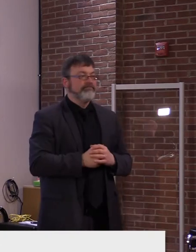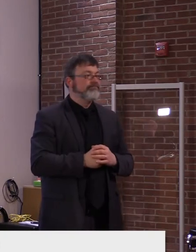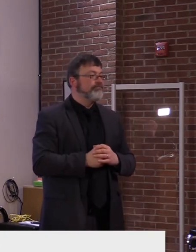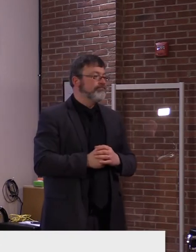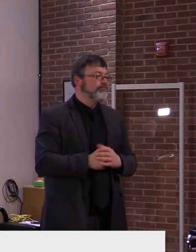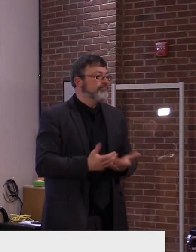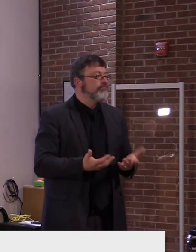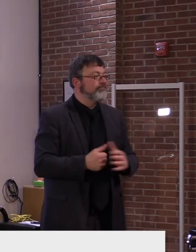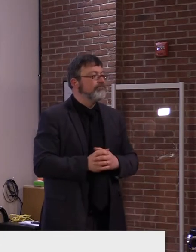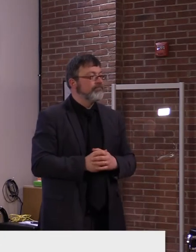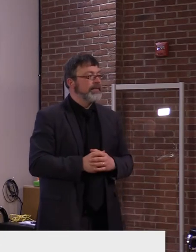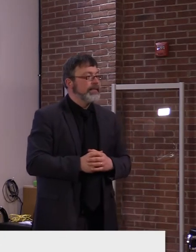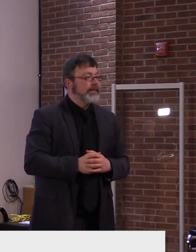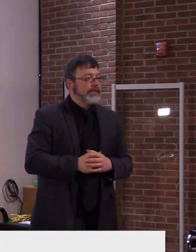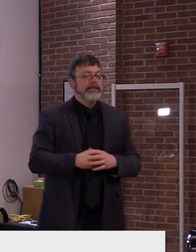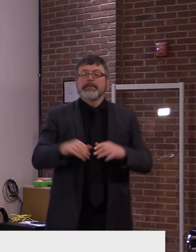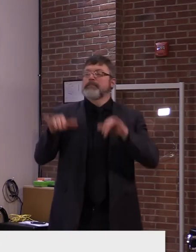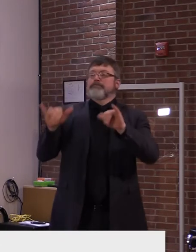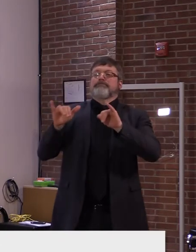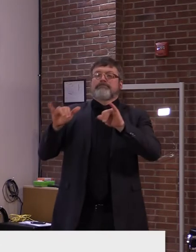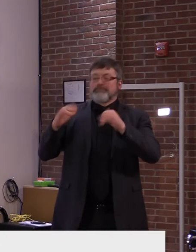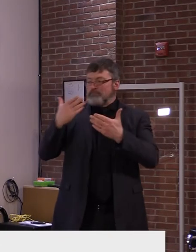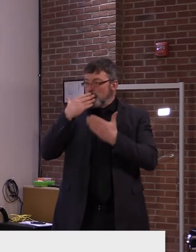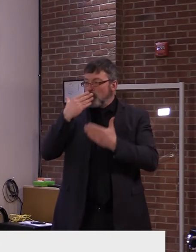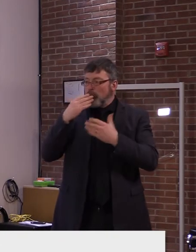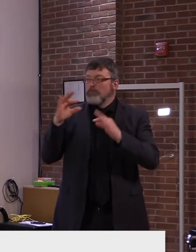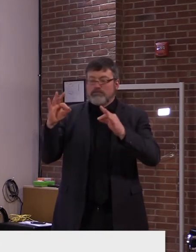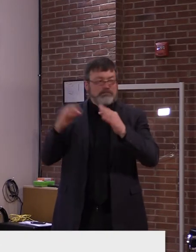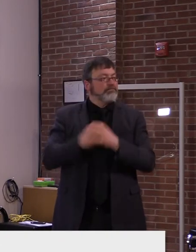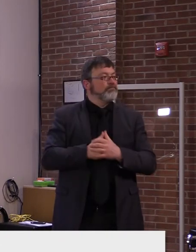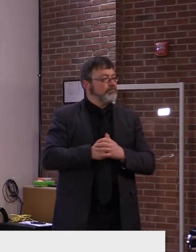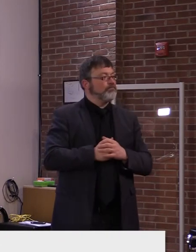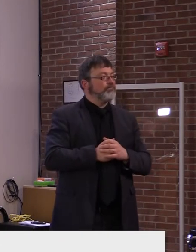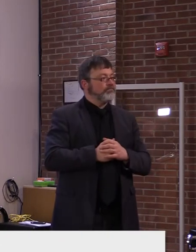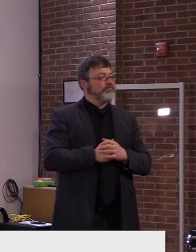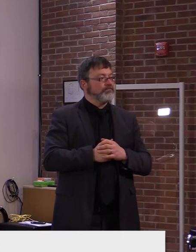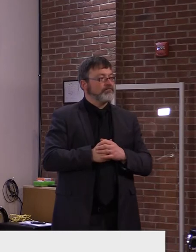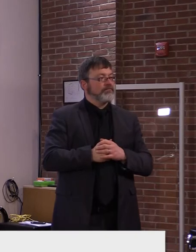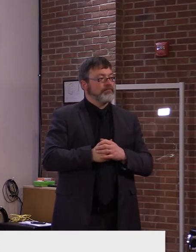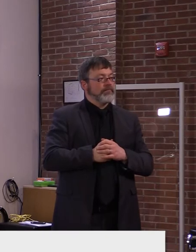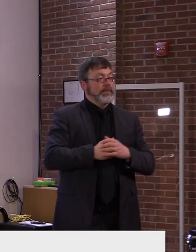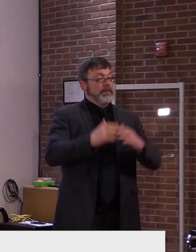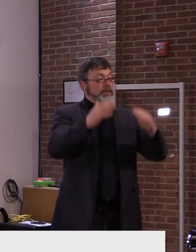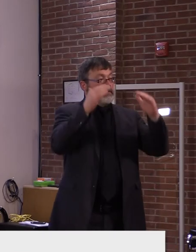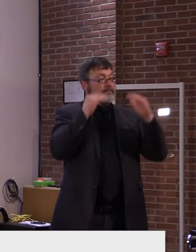I see. Thank you very much. Tom, you